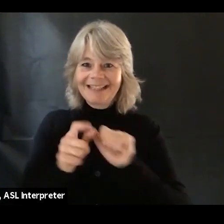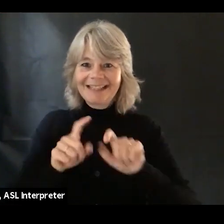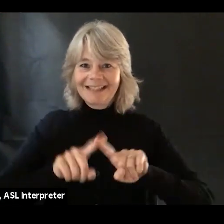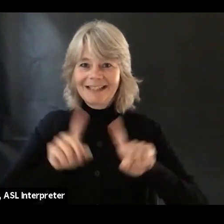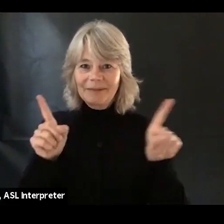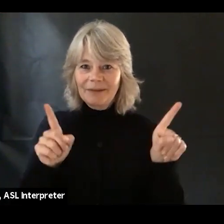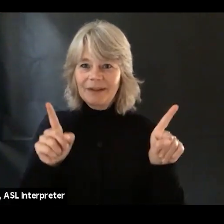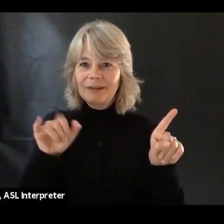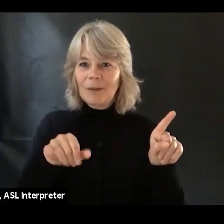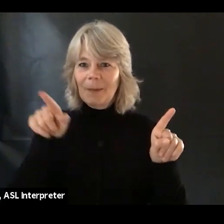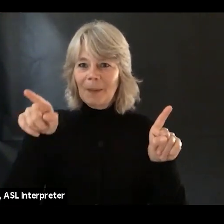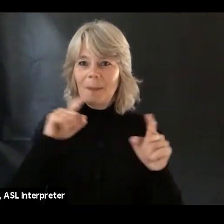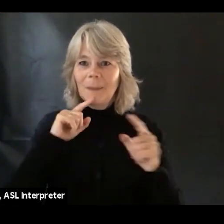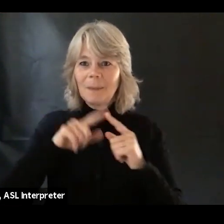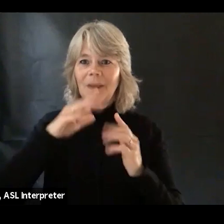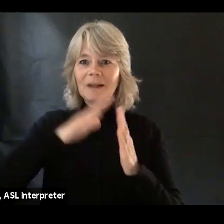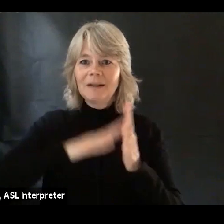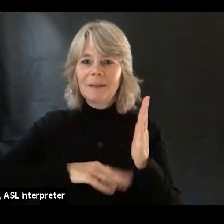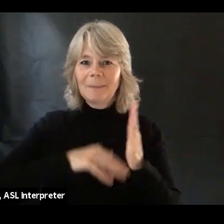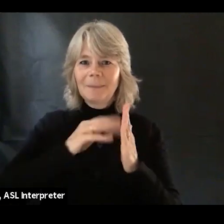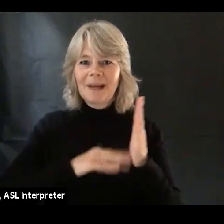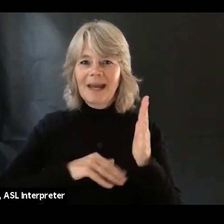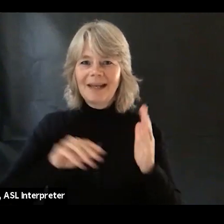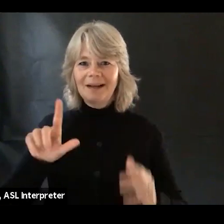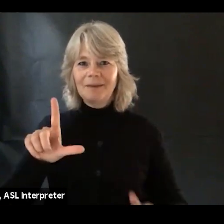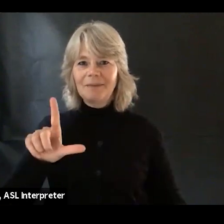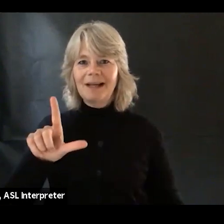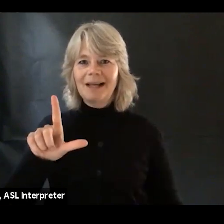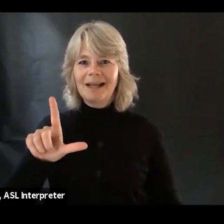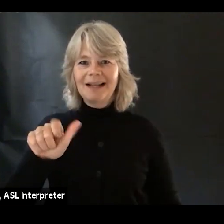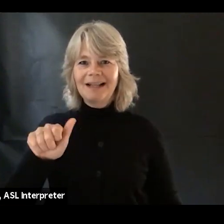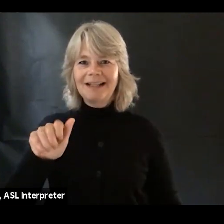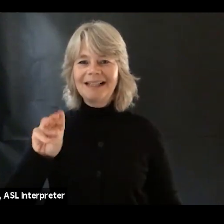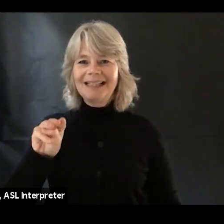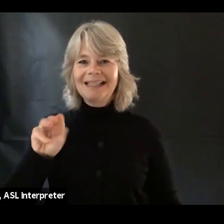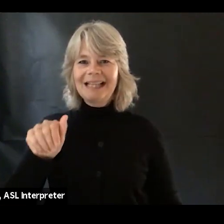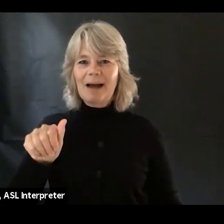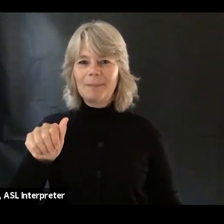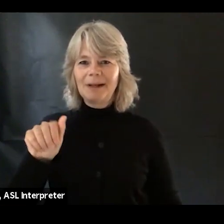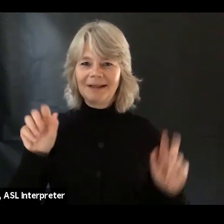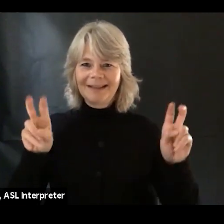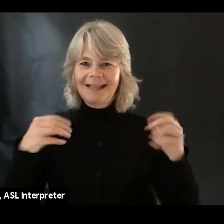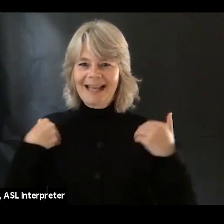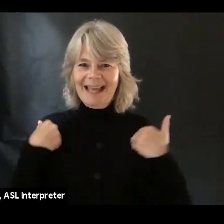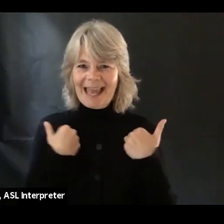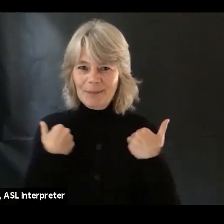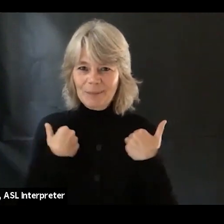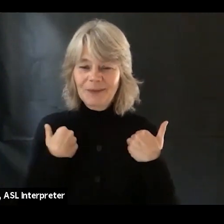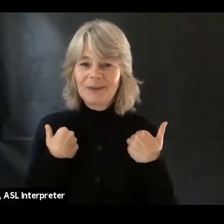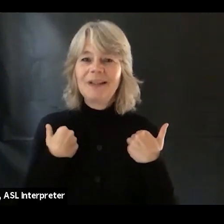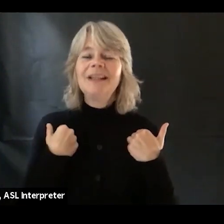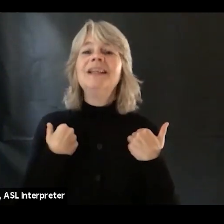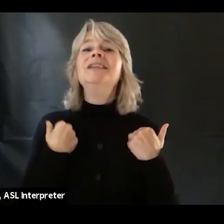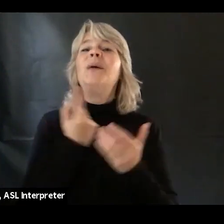painting of a llama this week. And it's actually because last week,